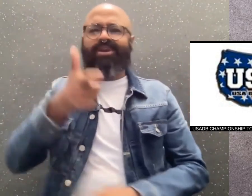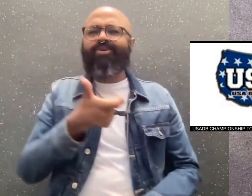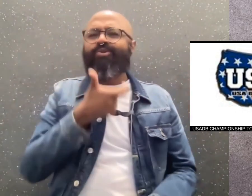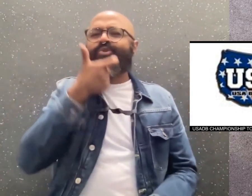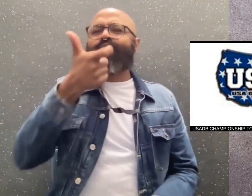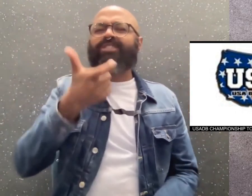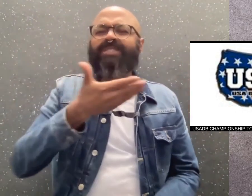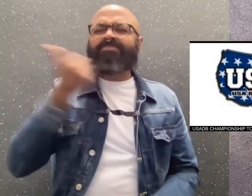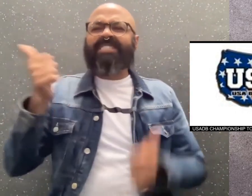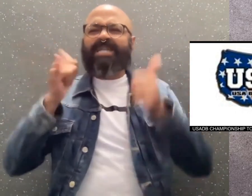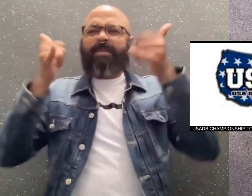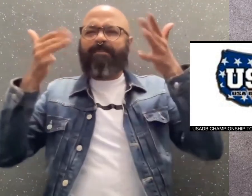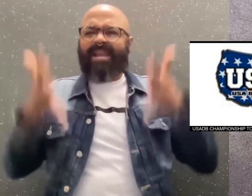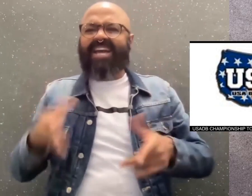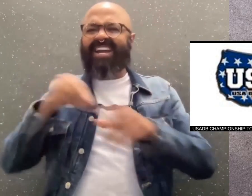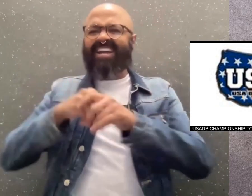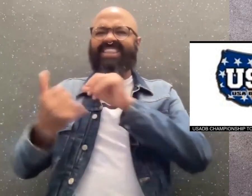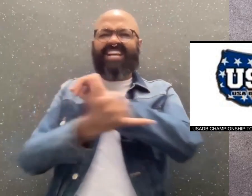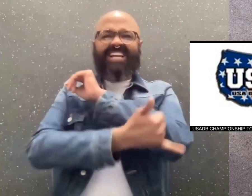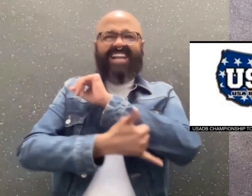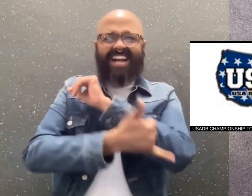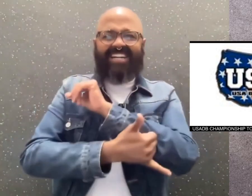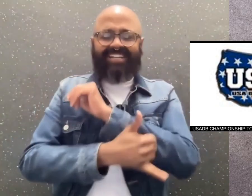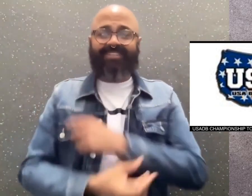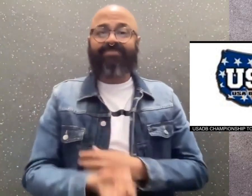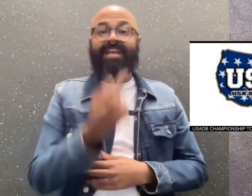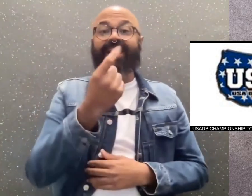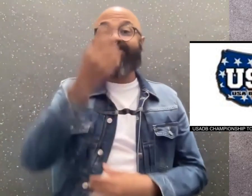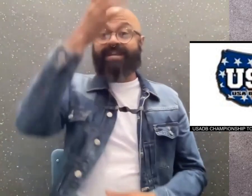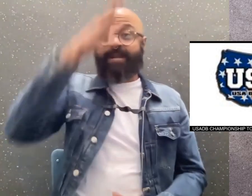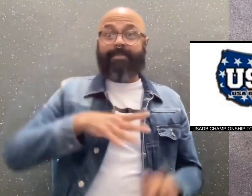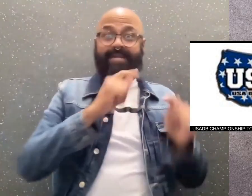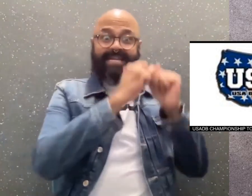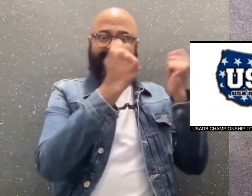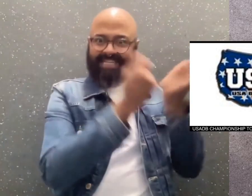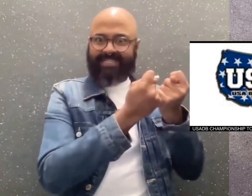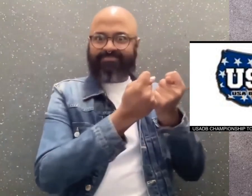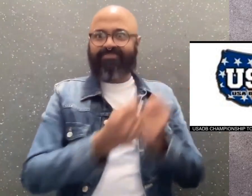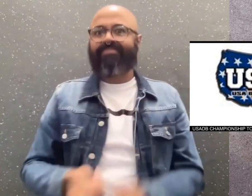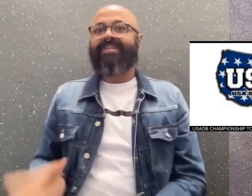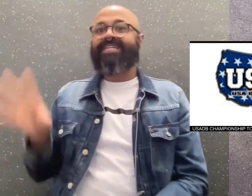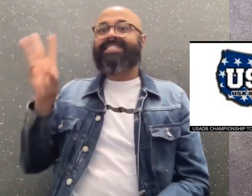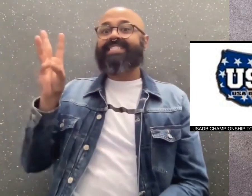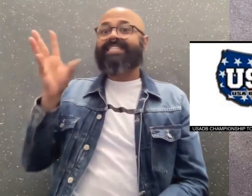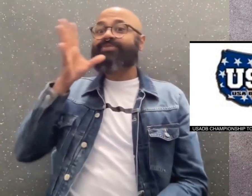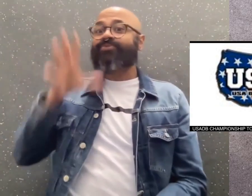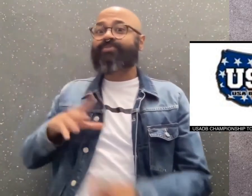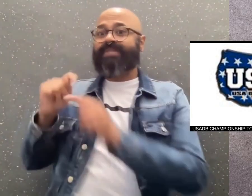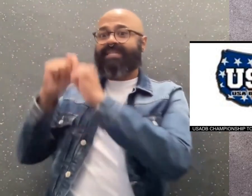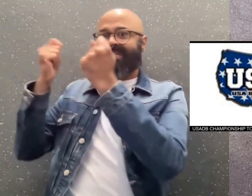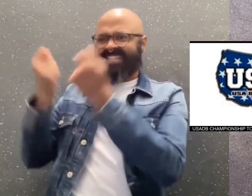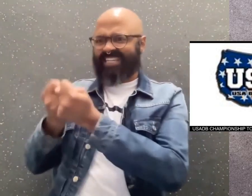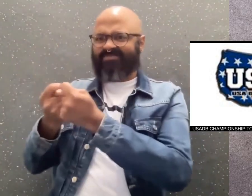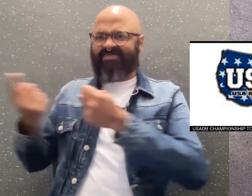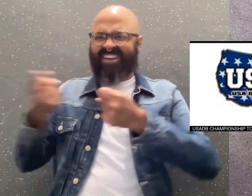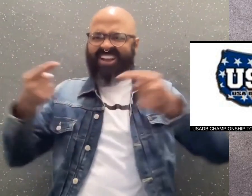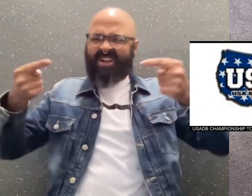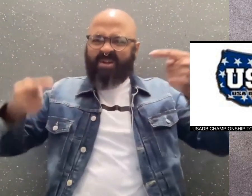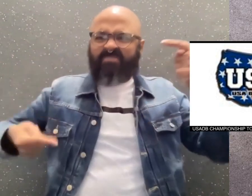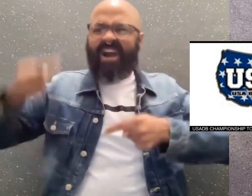From 8 a.m. to 9 p.m., you can watch the best players in the country. Eleven men's teams and six women's teams battle